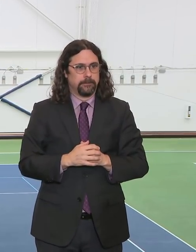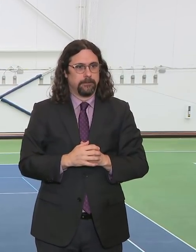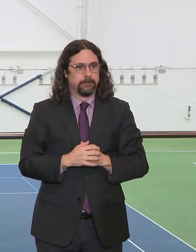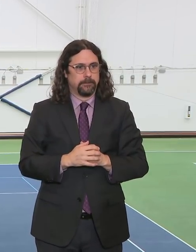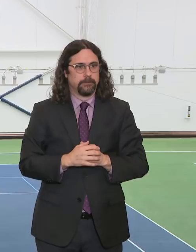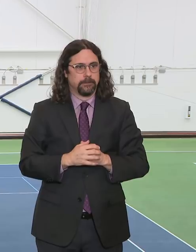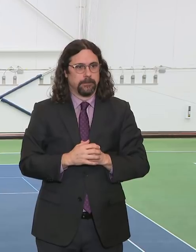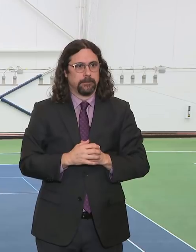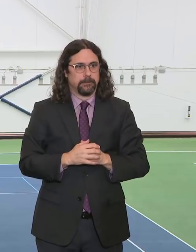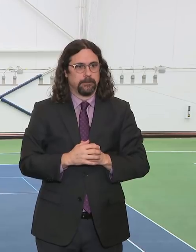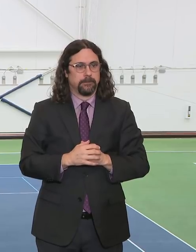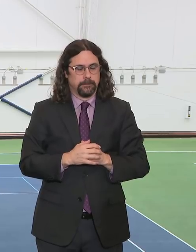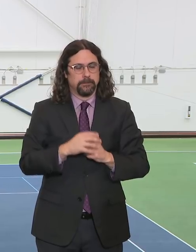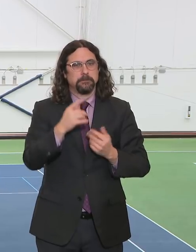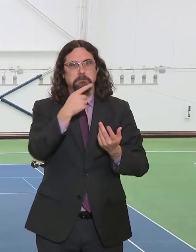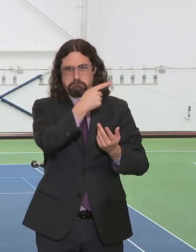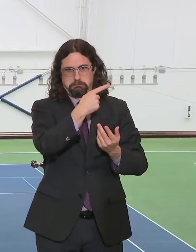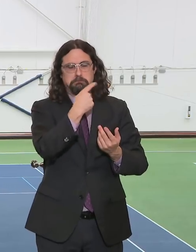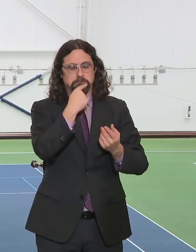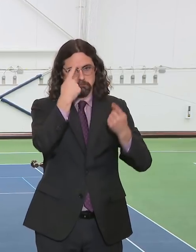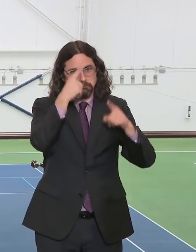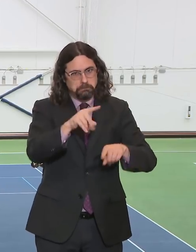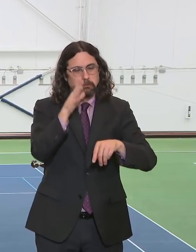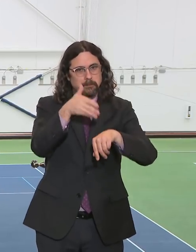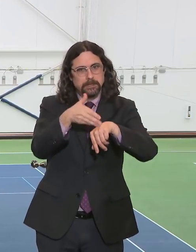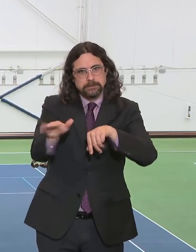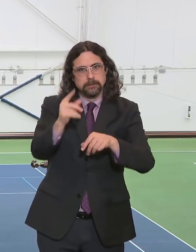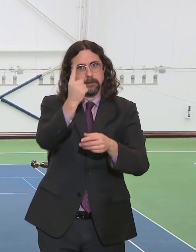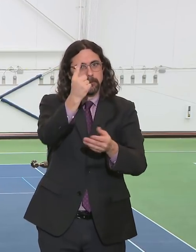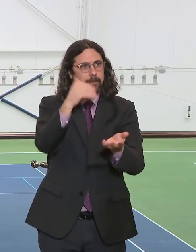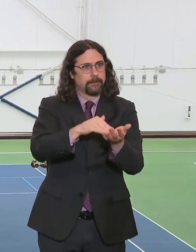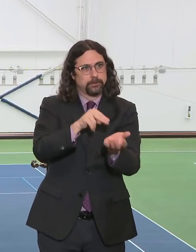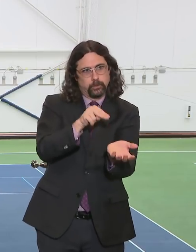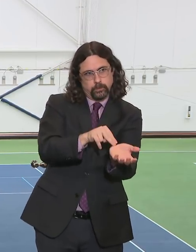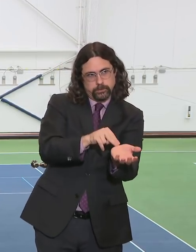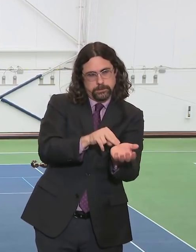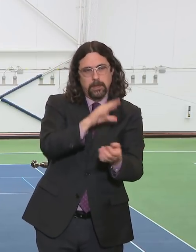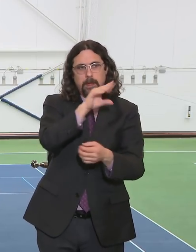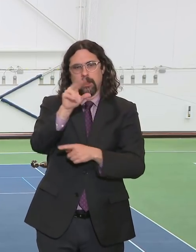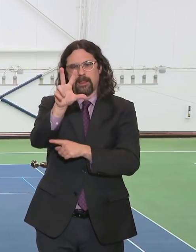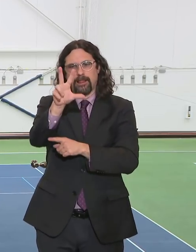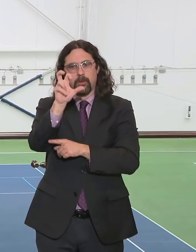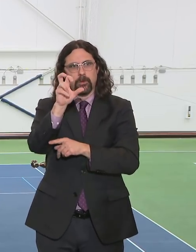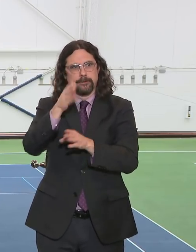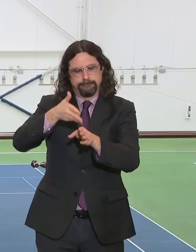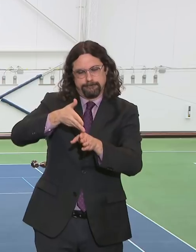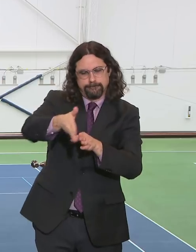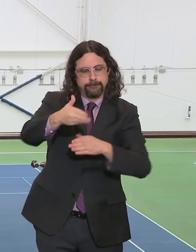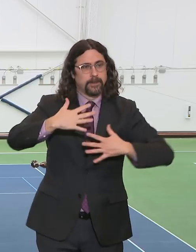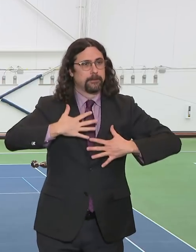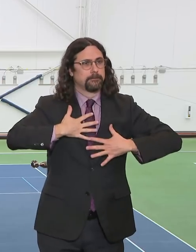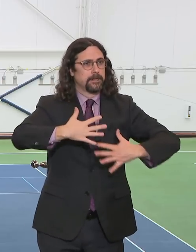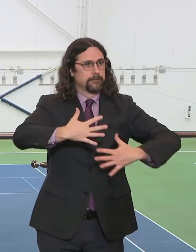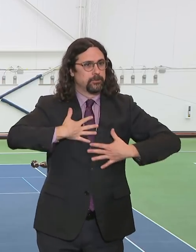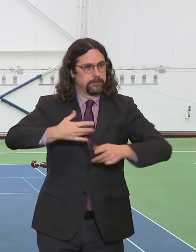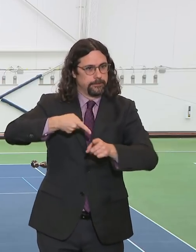And I said we need as many as possible by Sunday, April 5th, and we need to know that any others are going to come shortly thereafter.